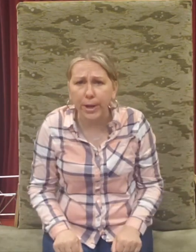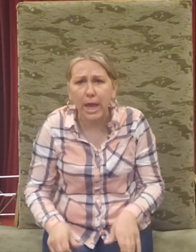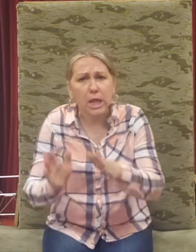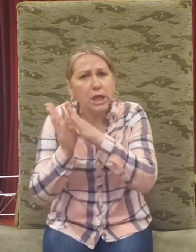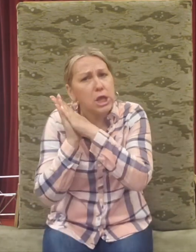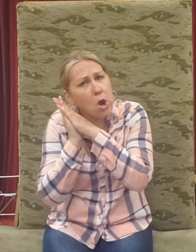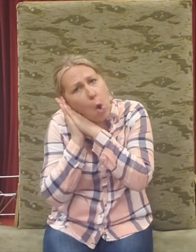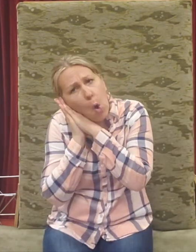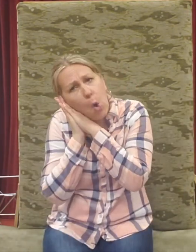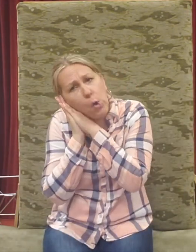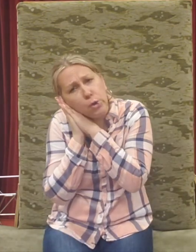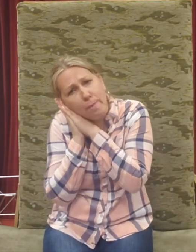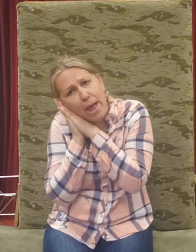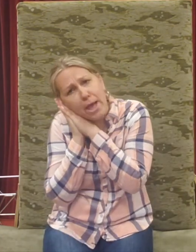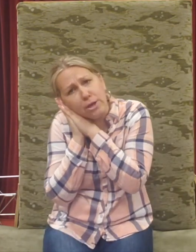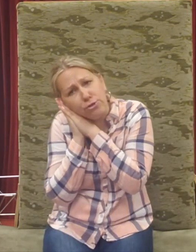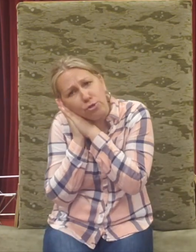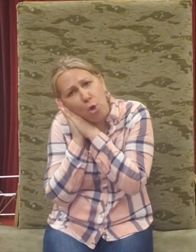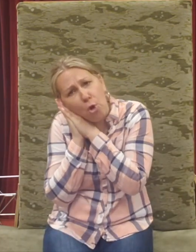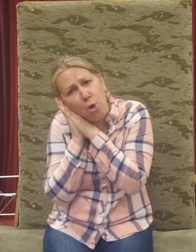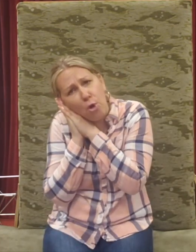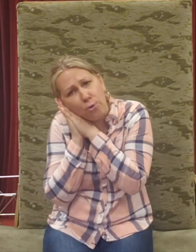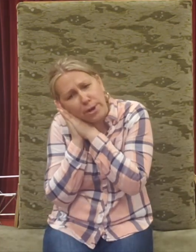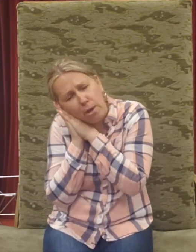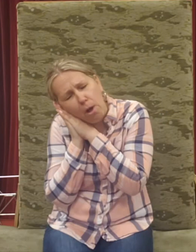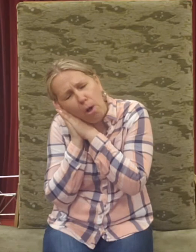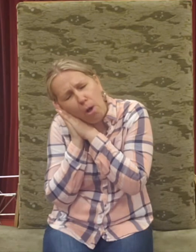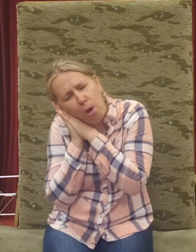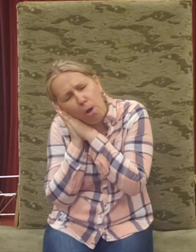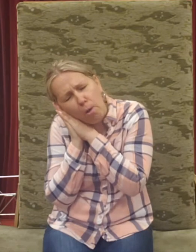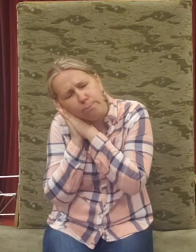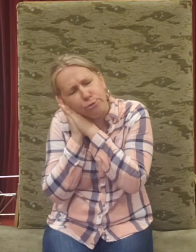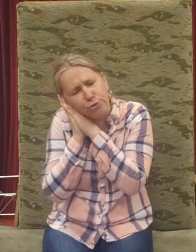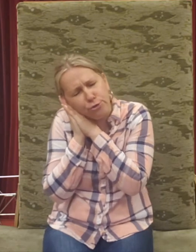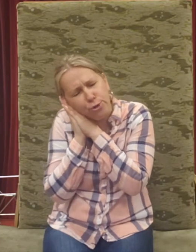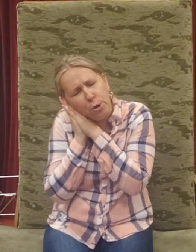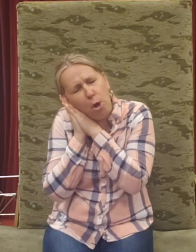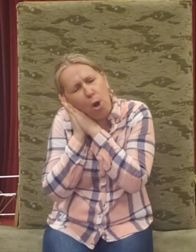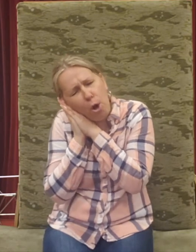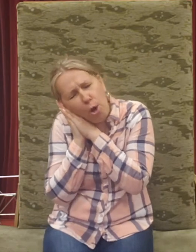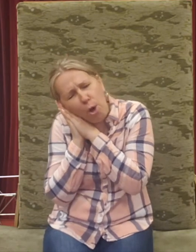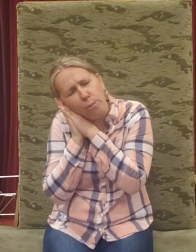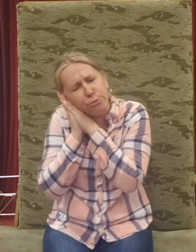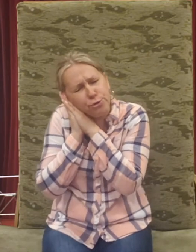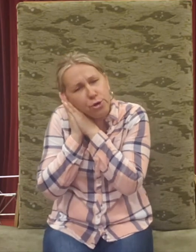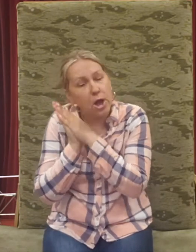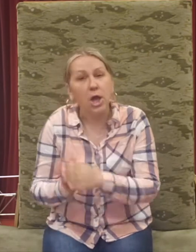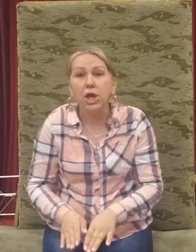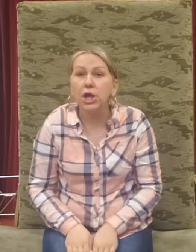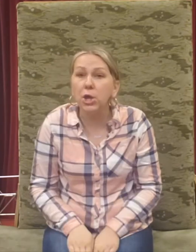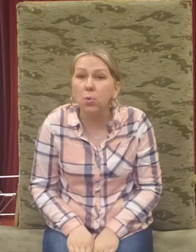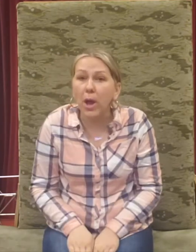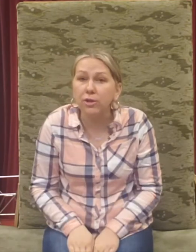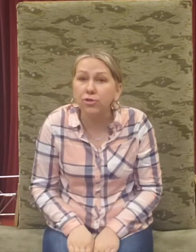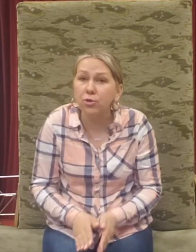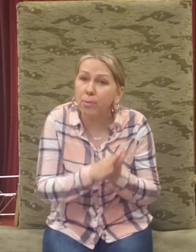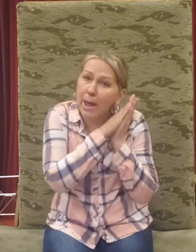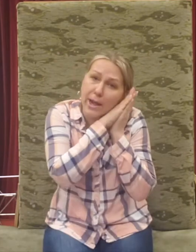the old man is snoring he went to bed